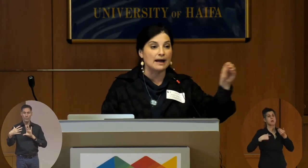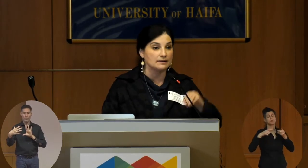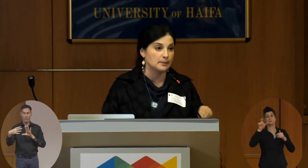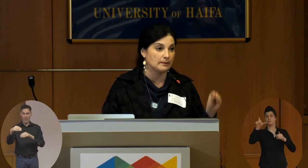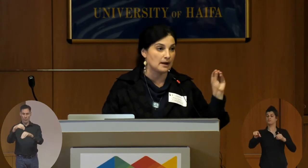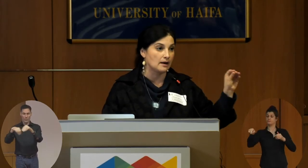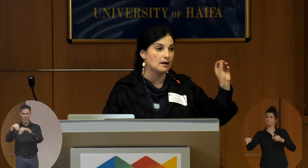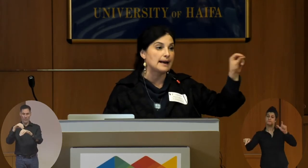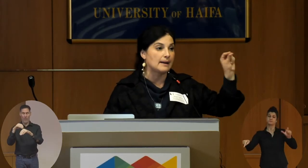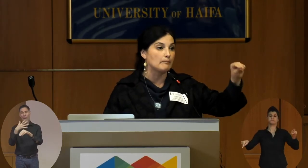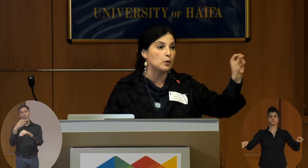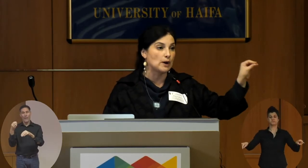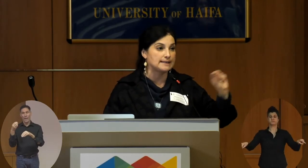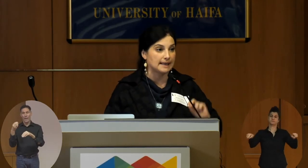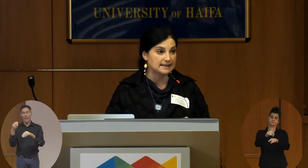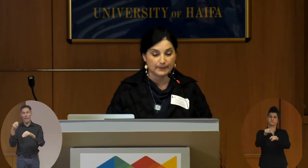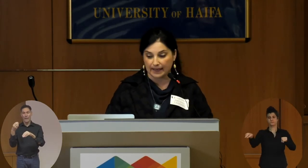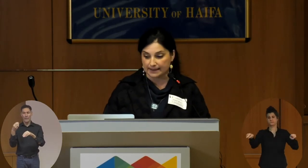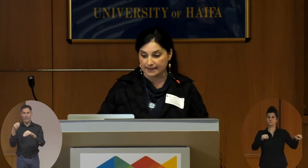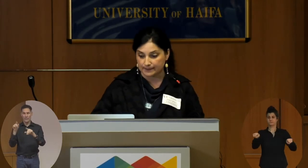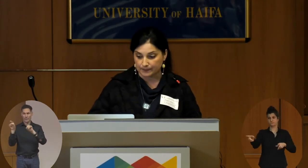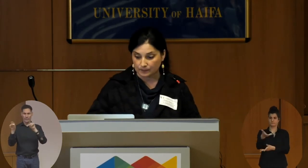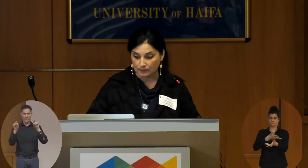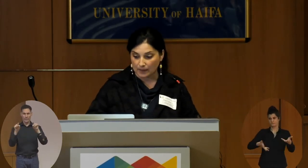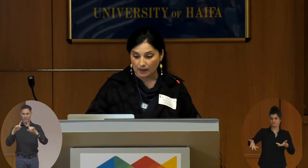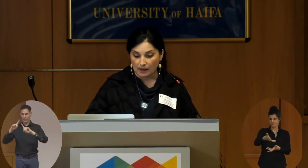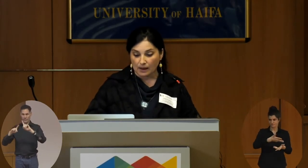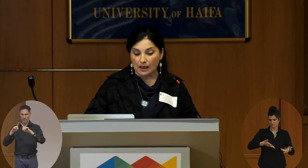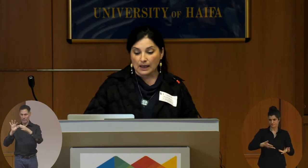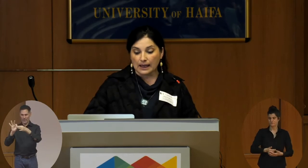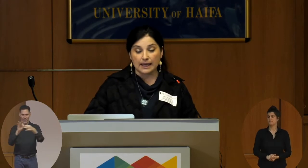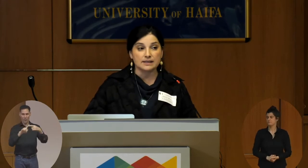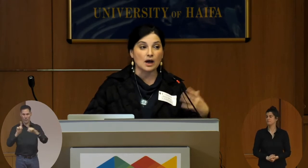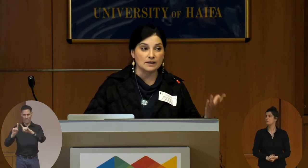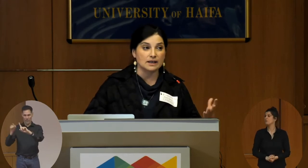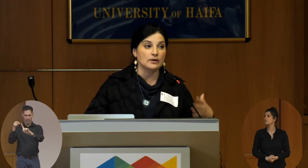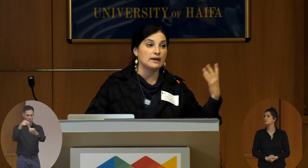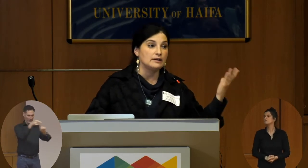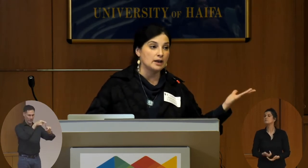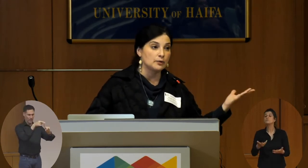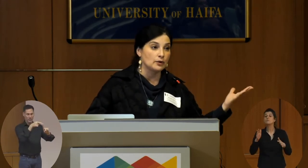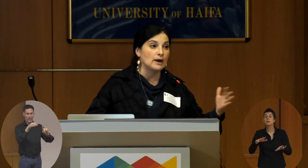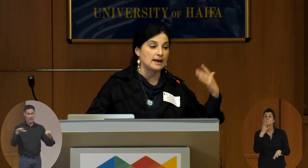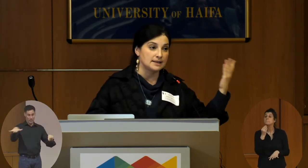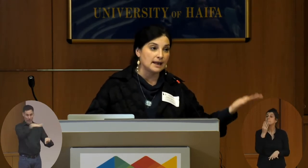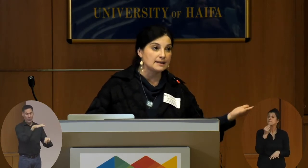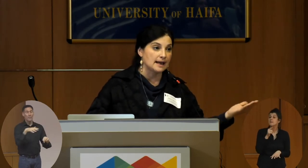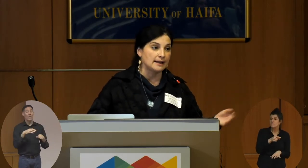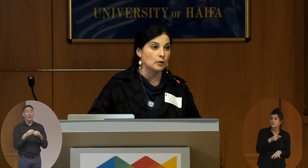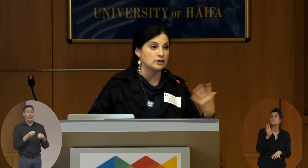multiple points in space and also in Hebrew and in sign language